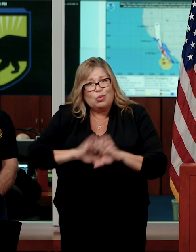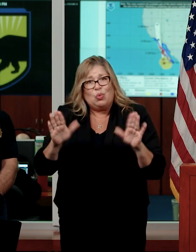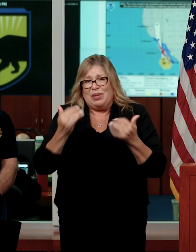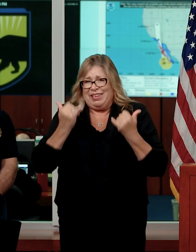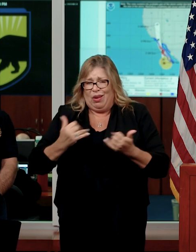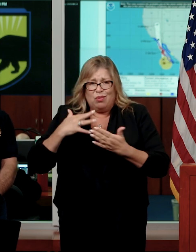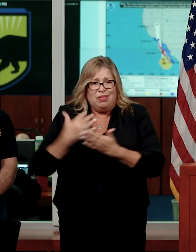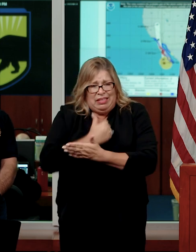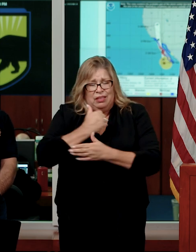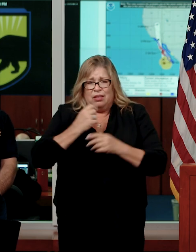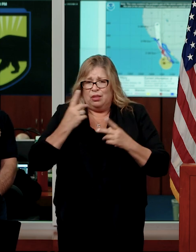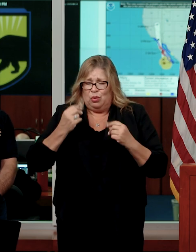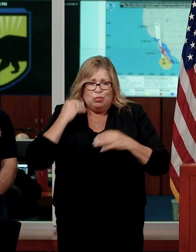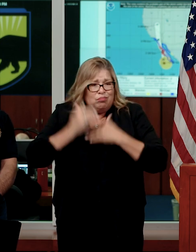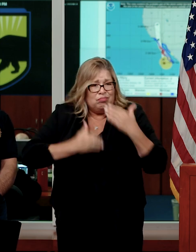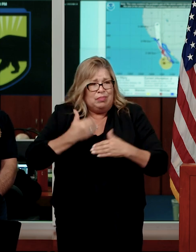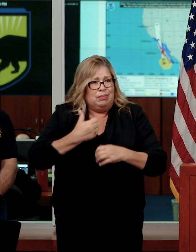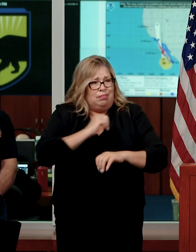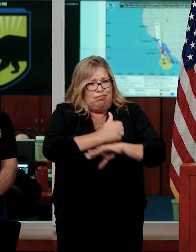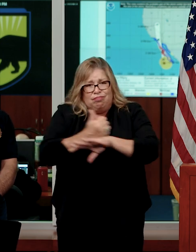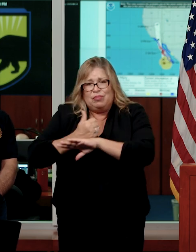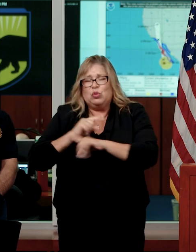steps to keep yourself safe and your family safe.